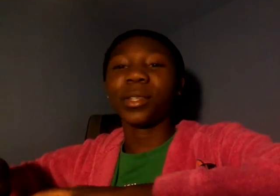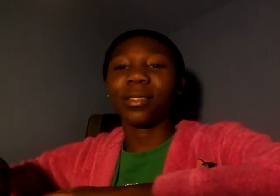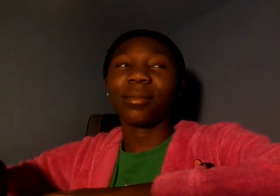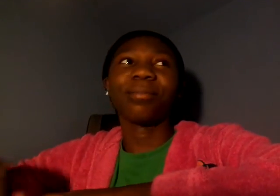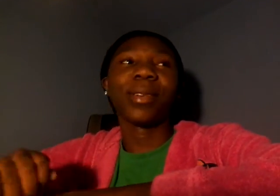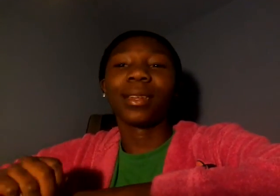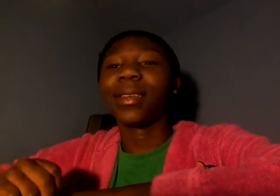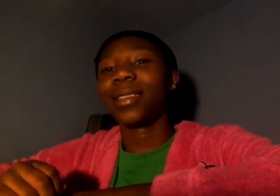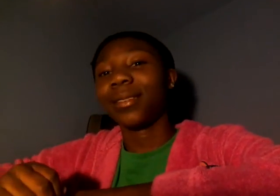just being lazy